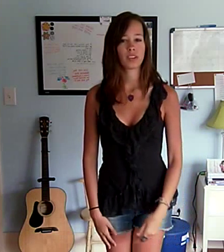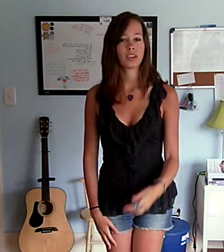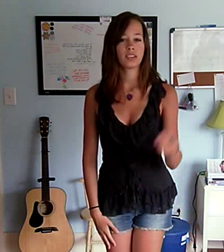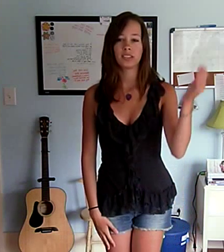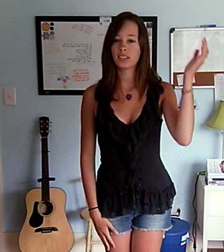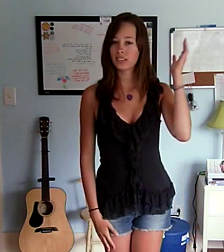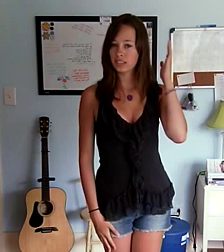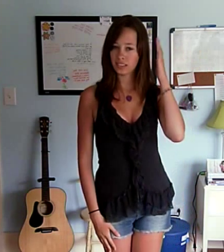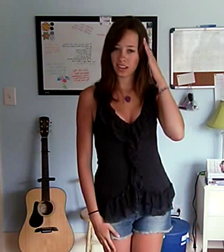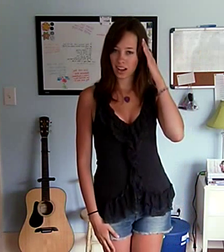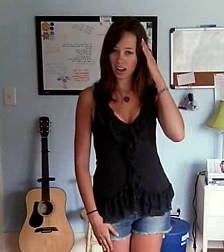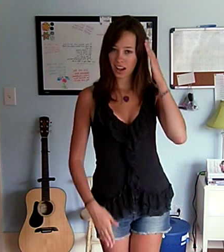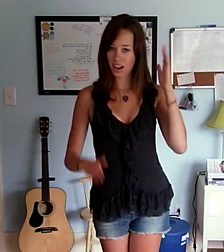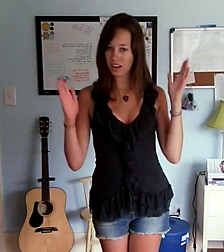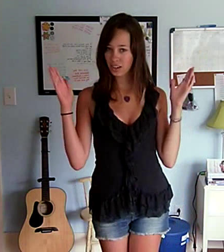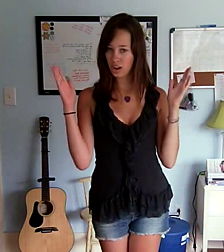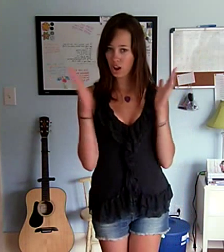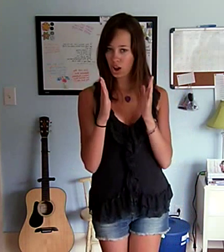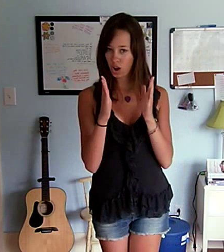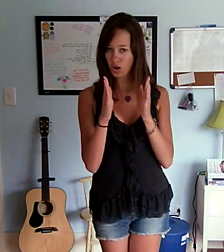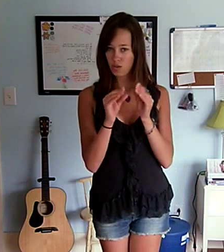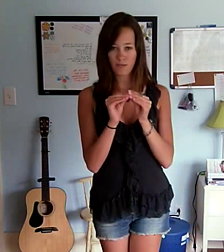Little did I know